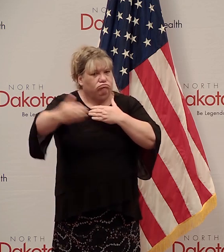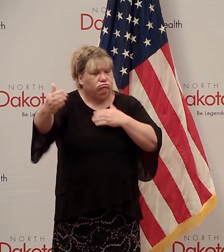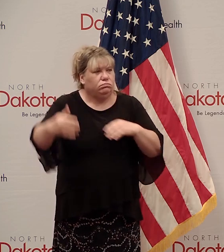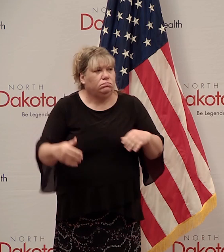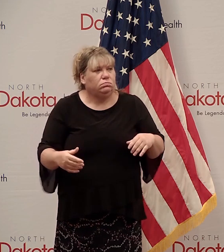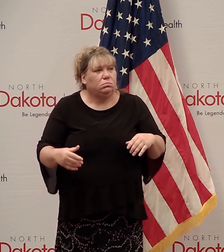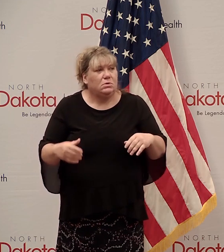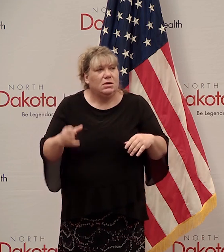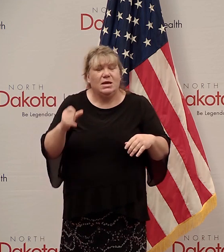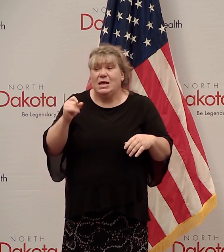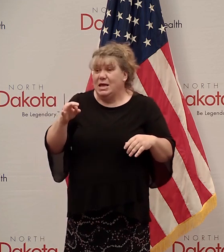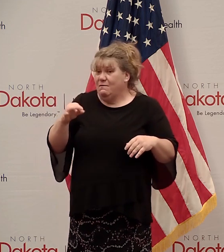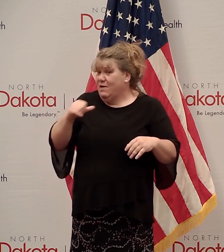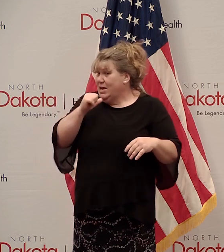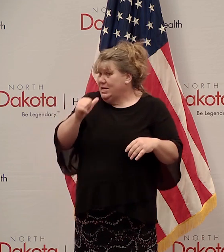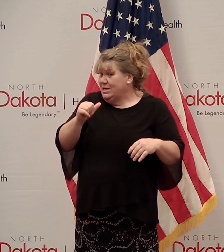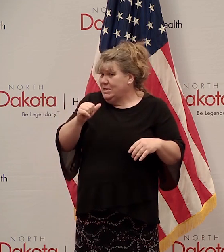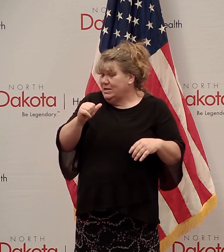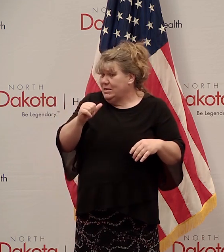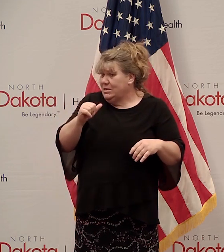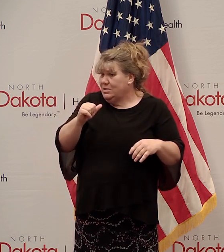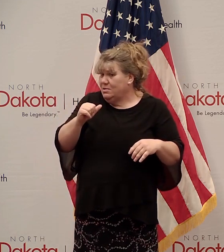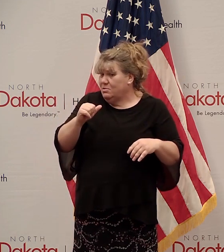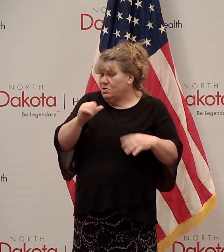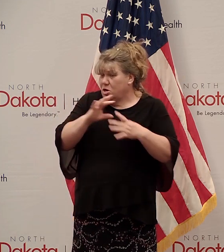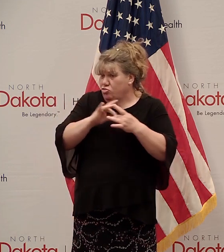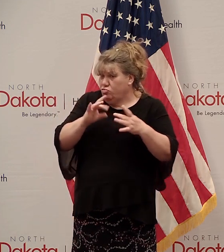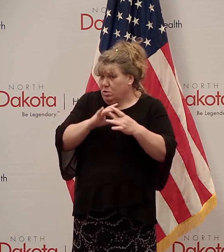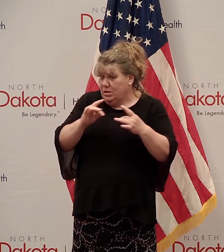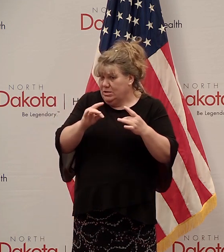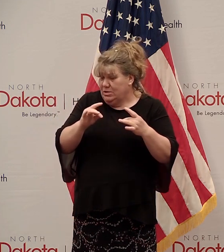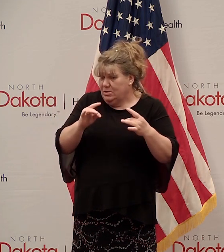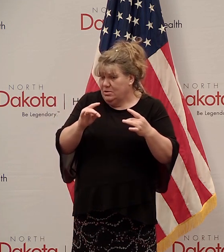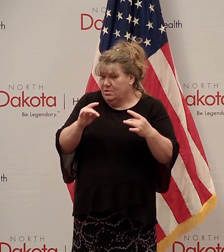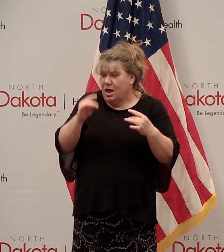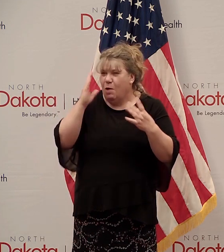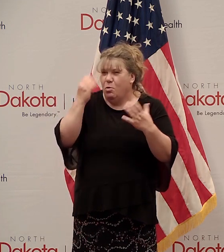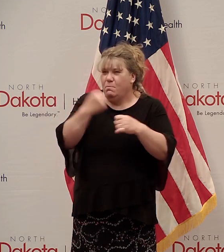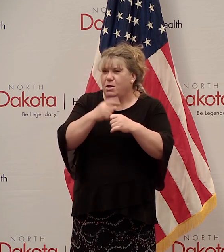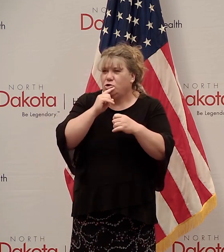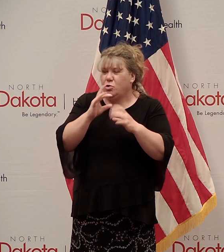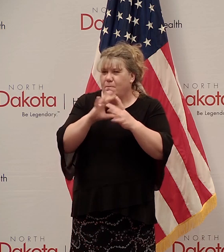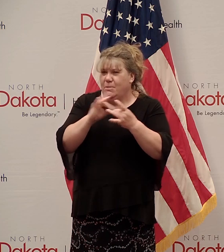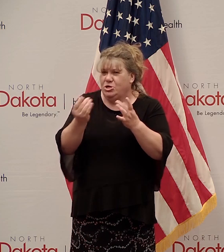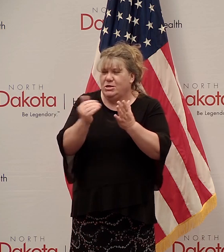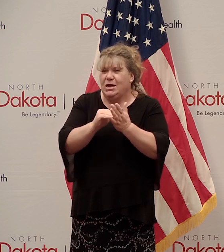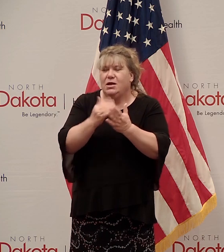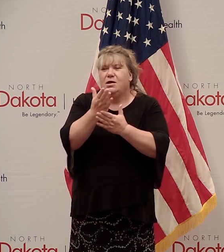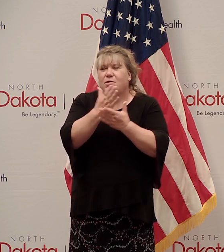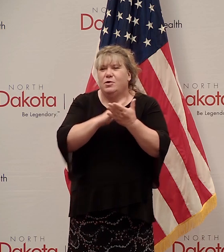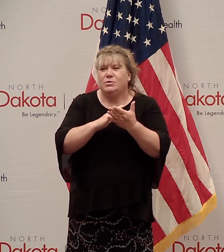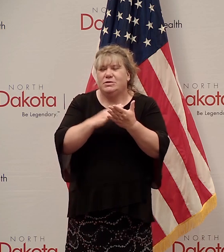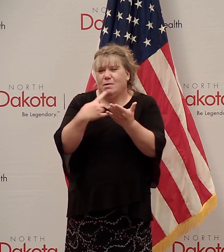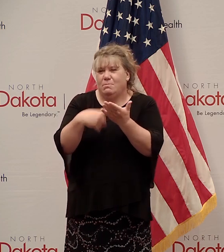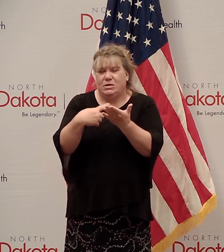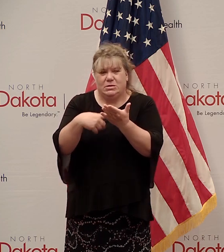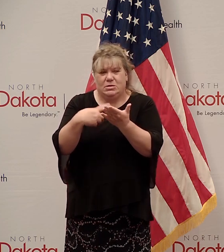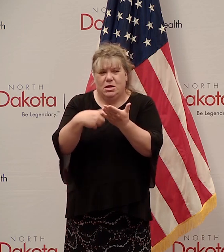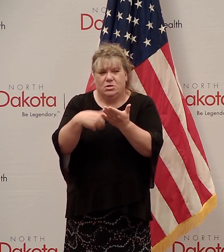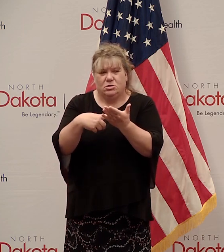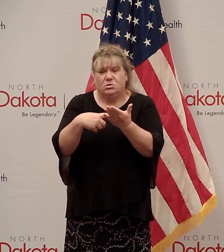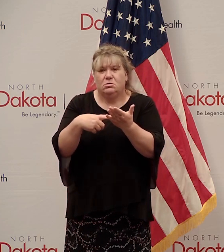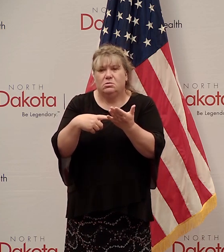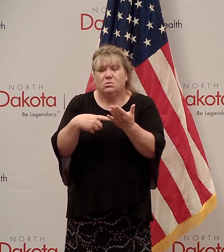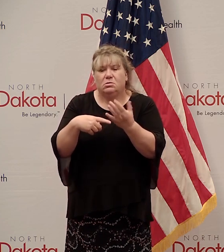And if I didn't cover this on the closures, I want to make sure I hit this one again because there has been some discussion. But the